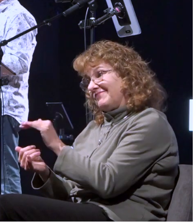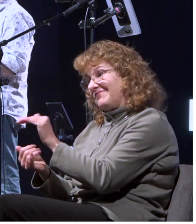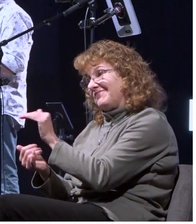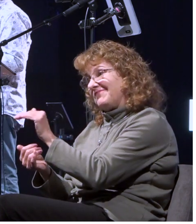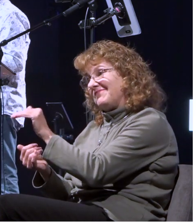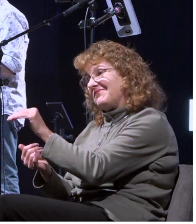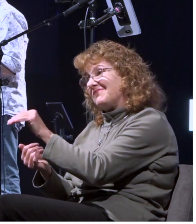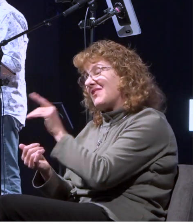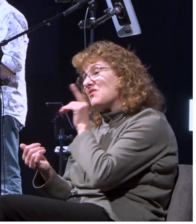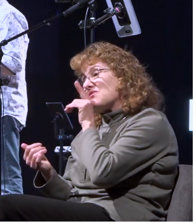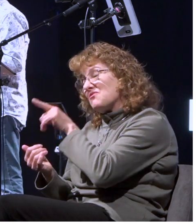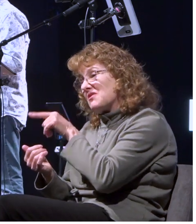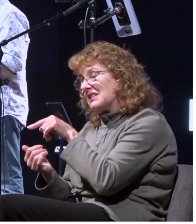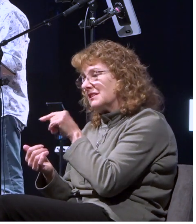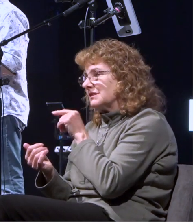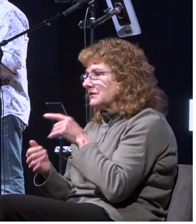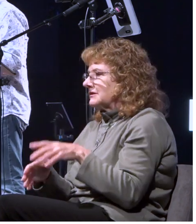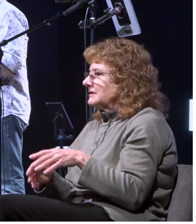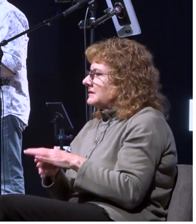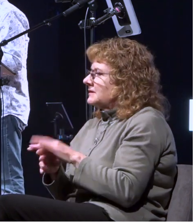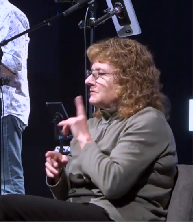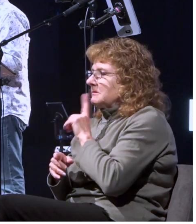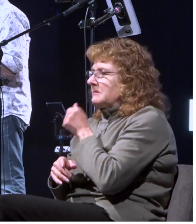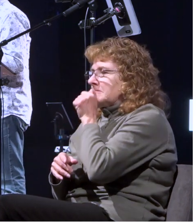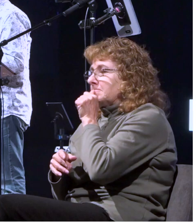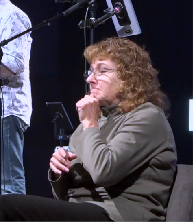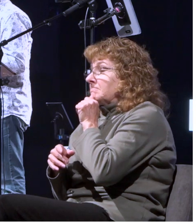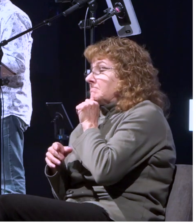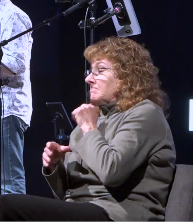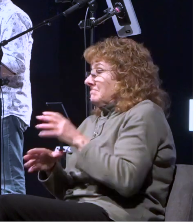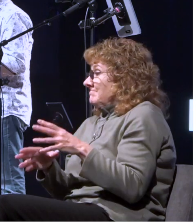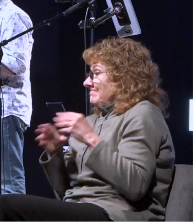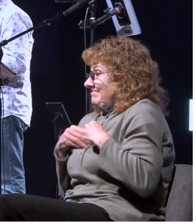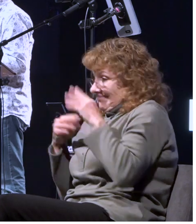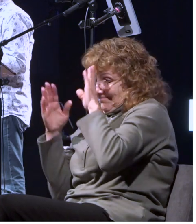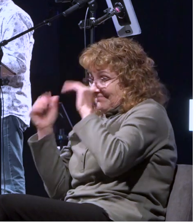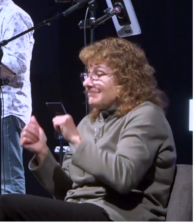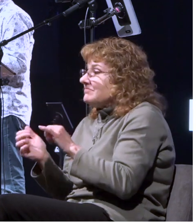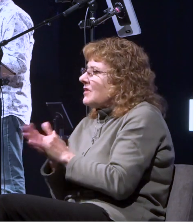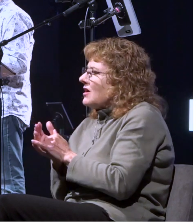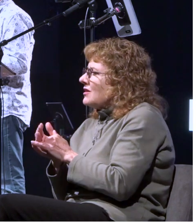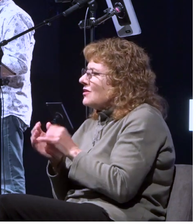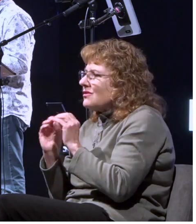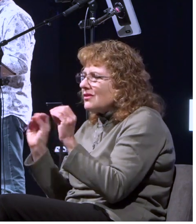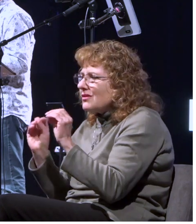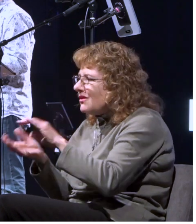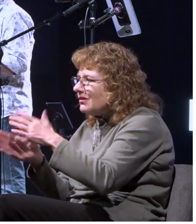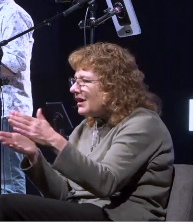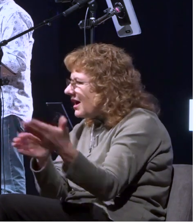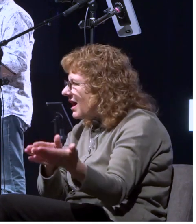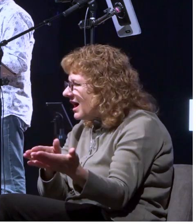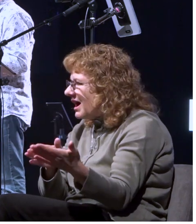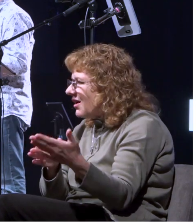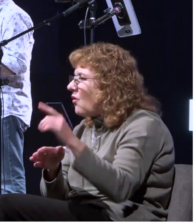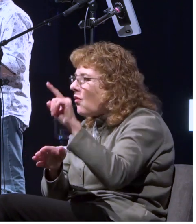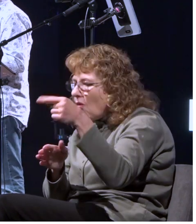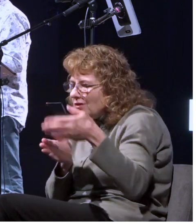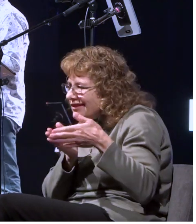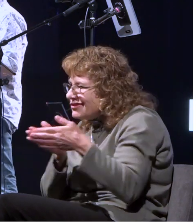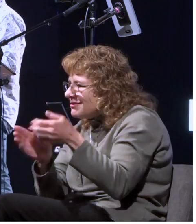to take heart for there will be no loss of life among you but only of the ship for there stood by me